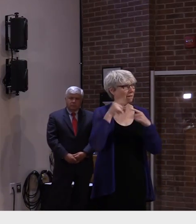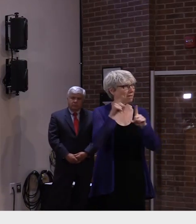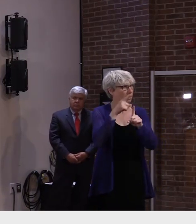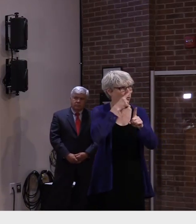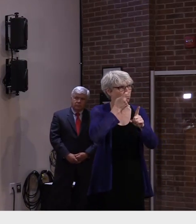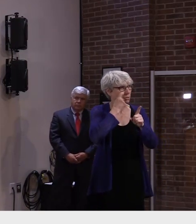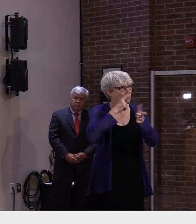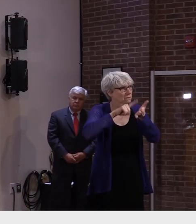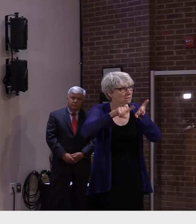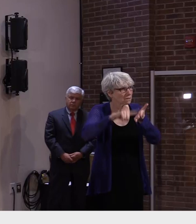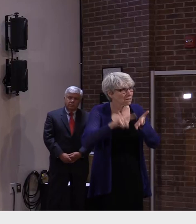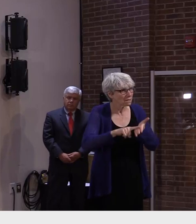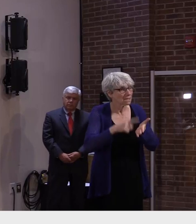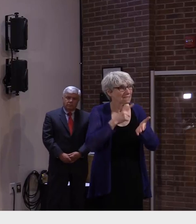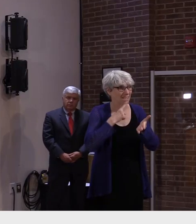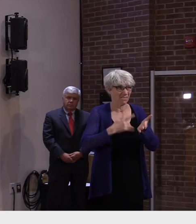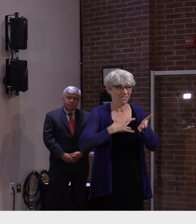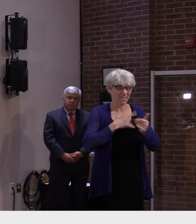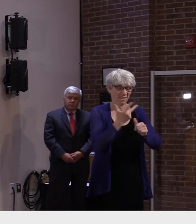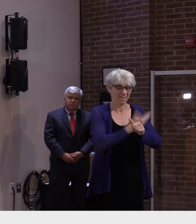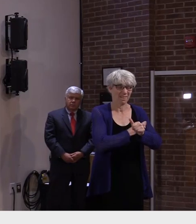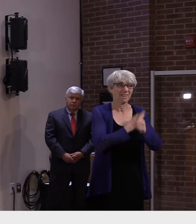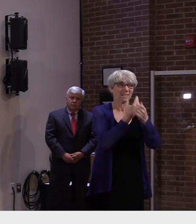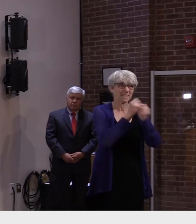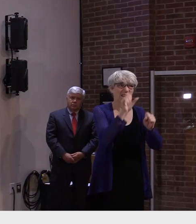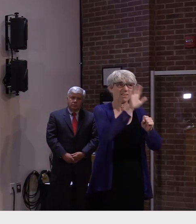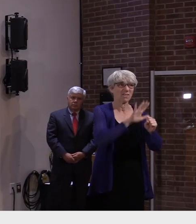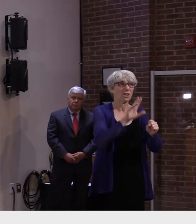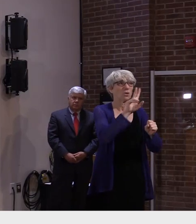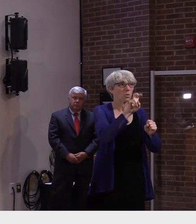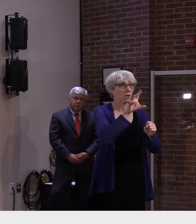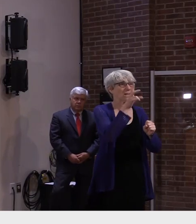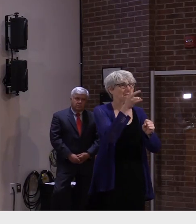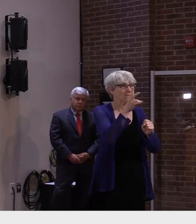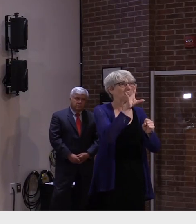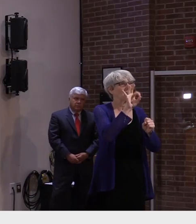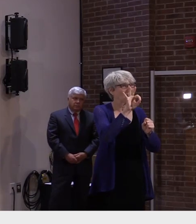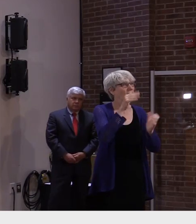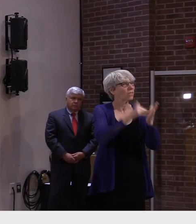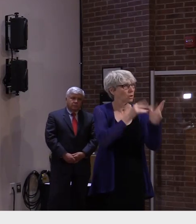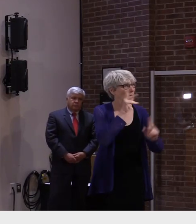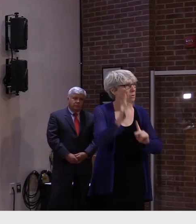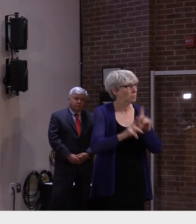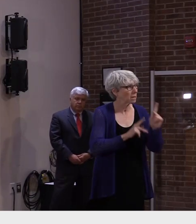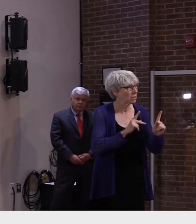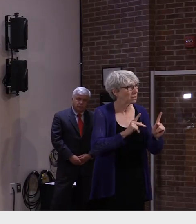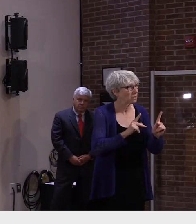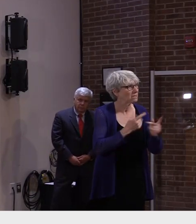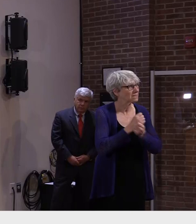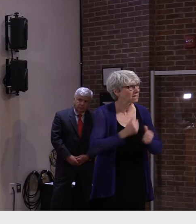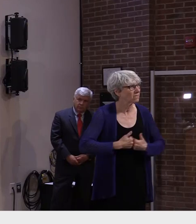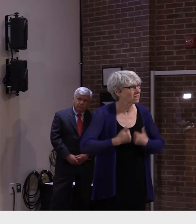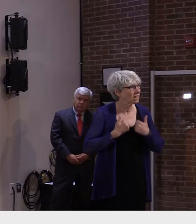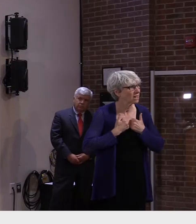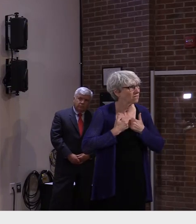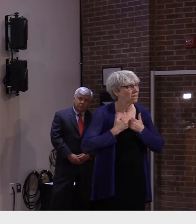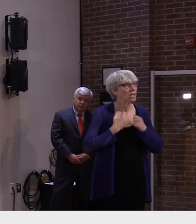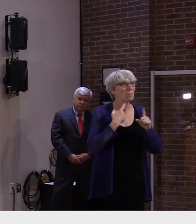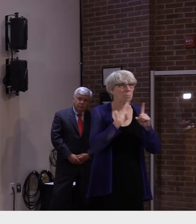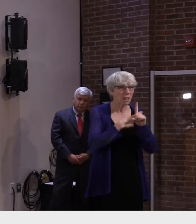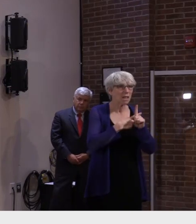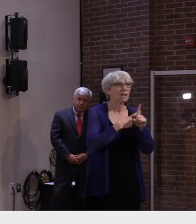estimated to have saved some 279 000 lives and prevented 1.25 million